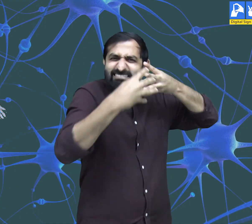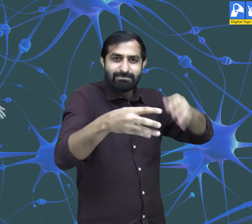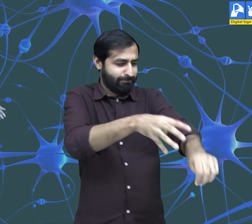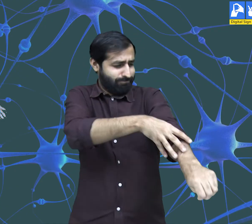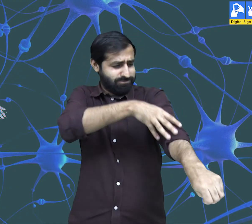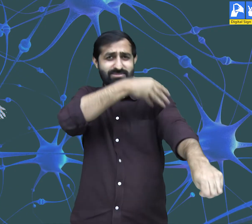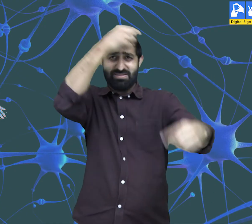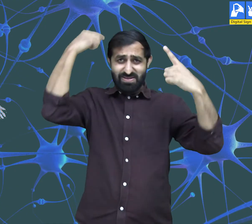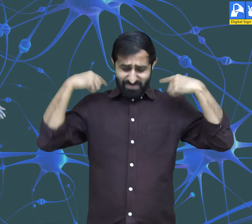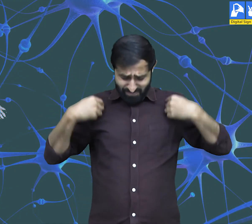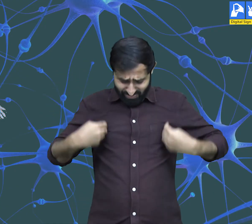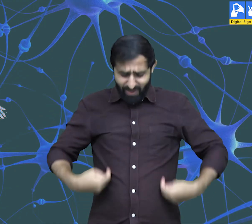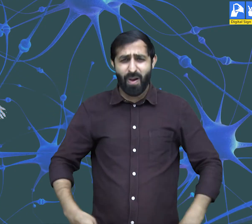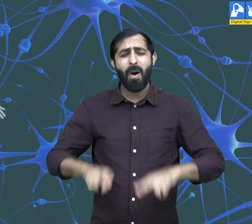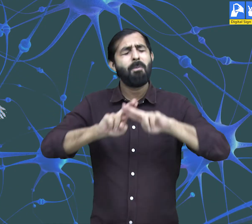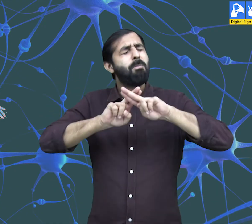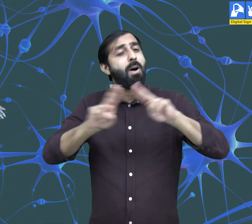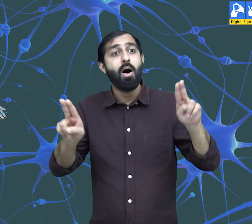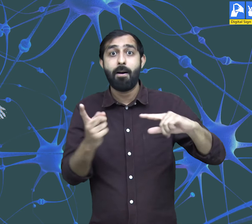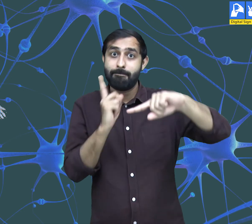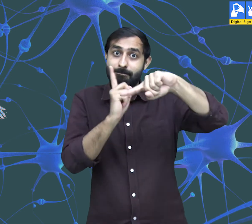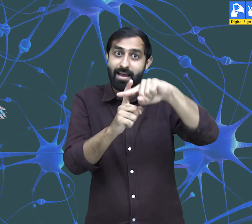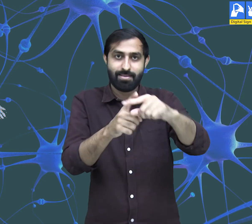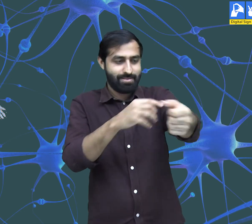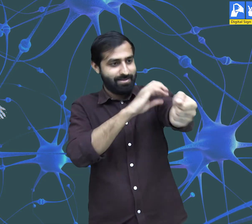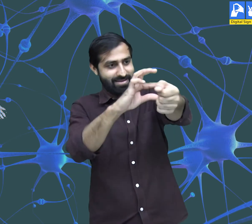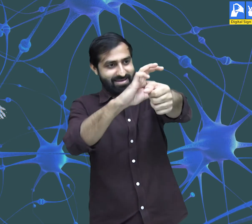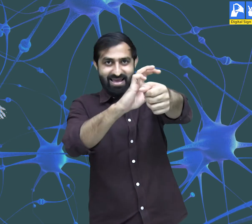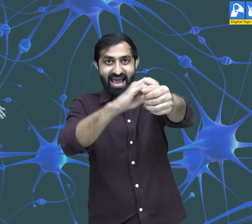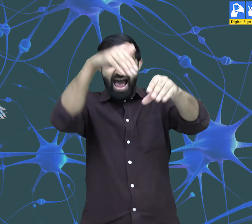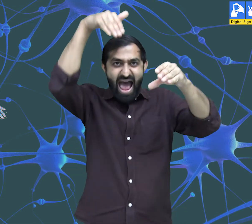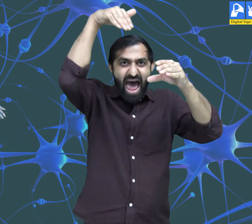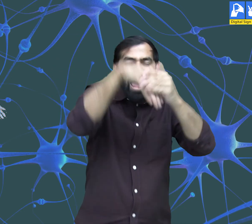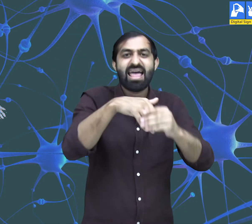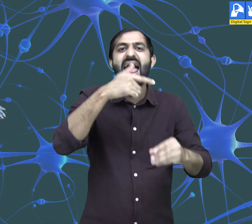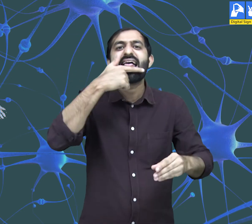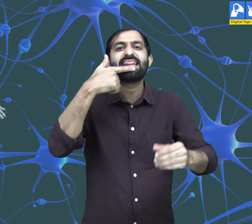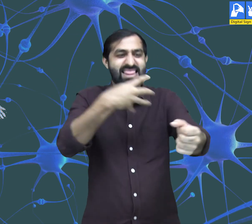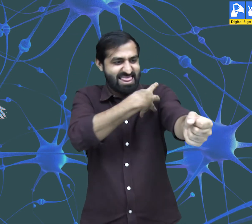which is made up of the brain, spinal cord and nerves.